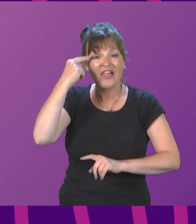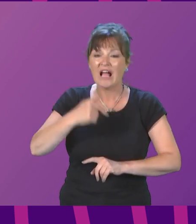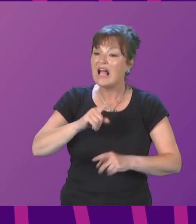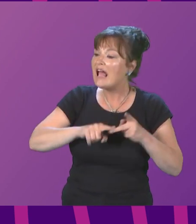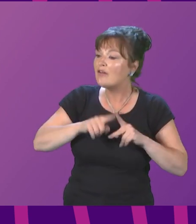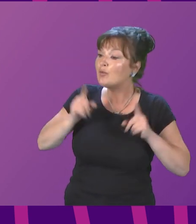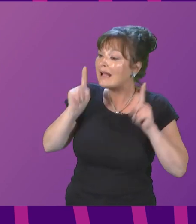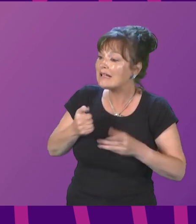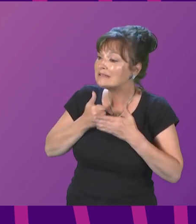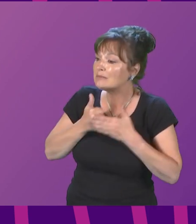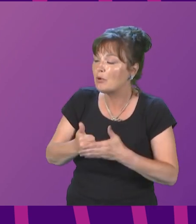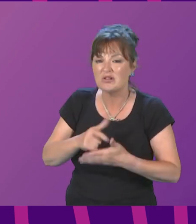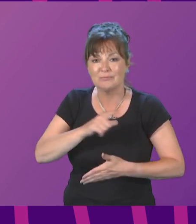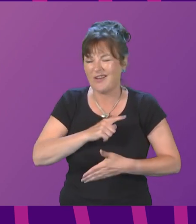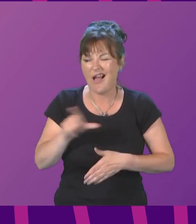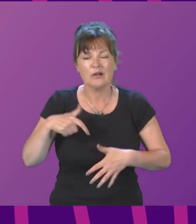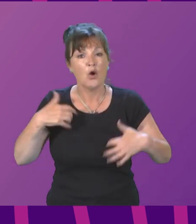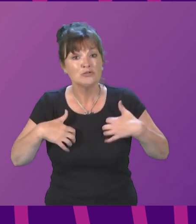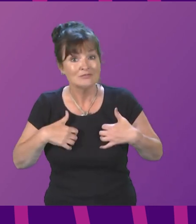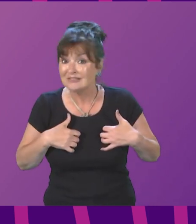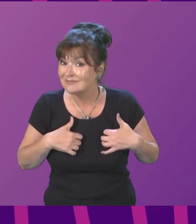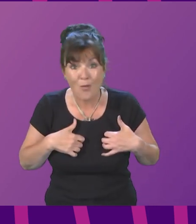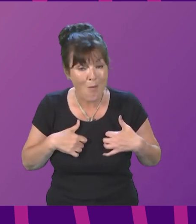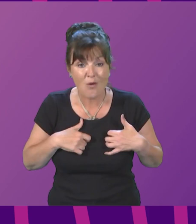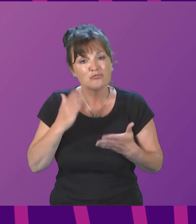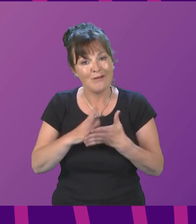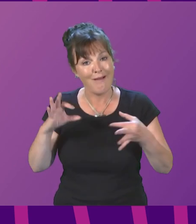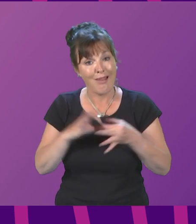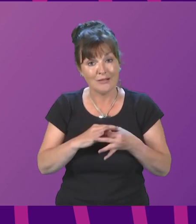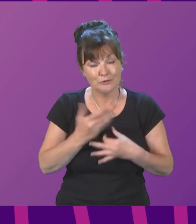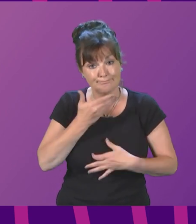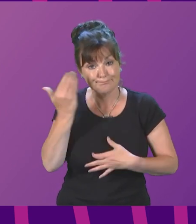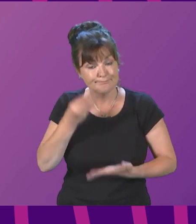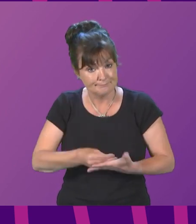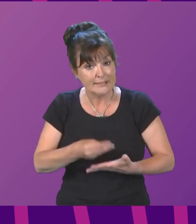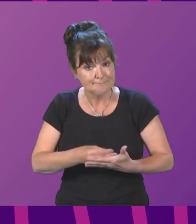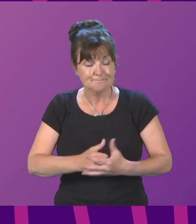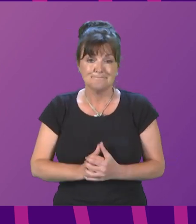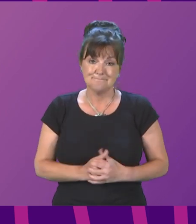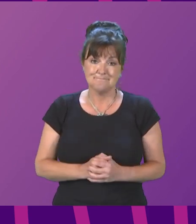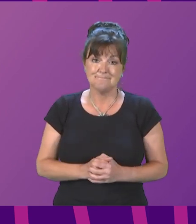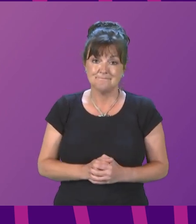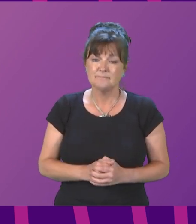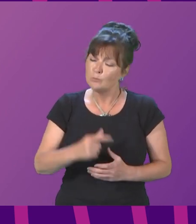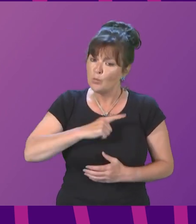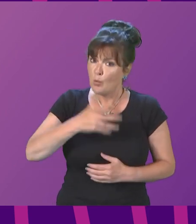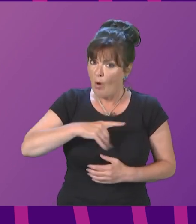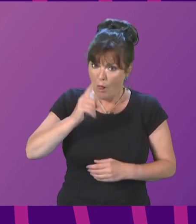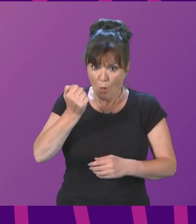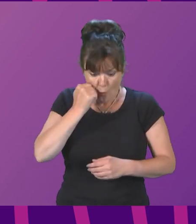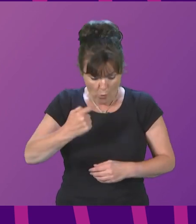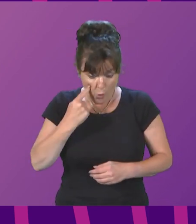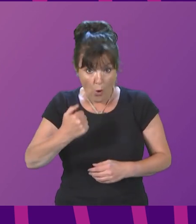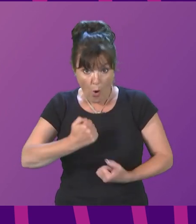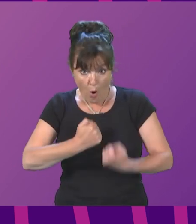us. It is a lack of money. So, as well as targeting our own resources as effectively as we can, we will